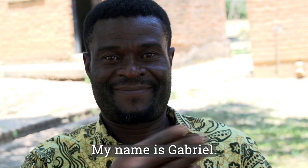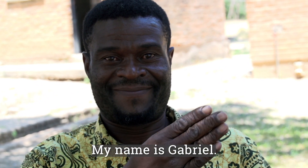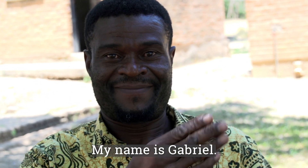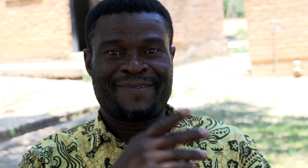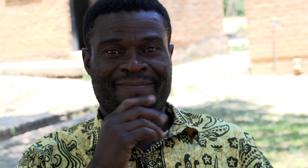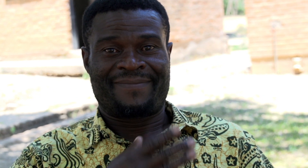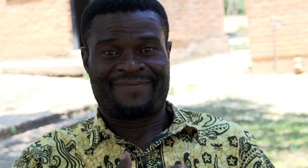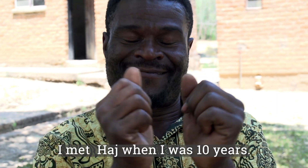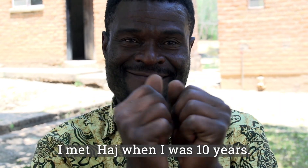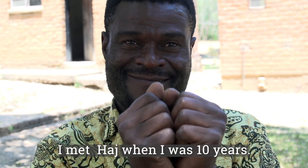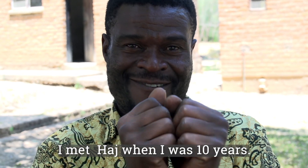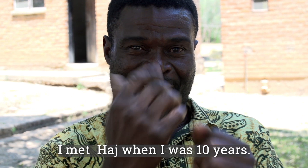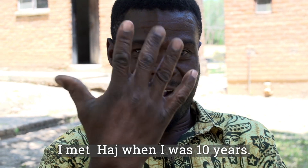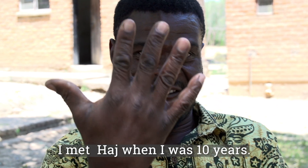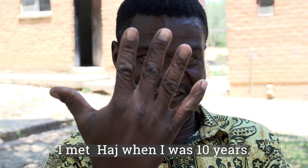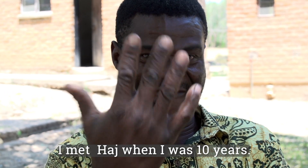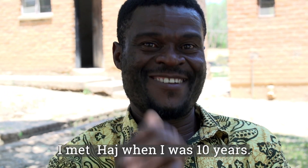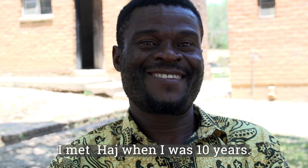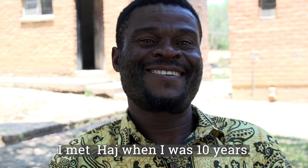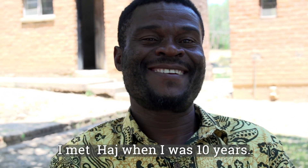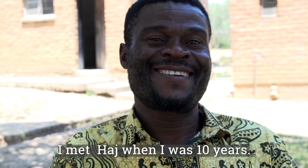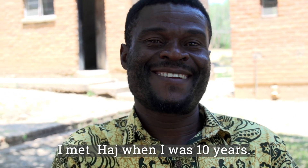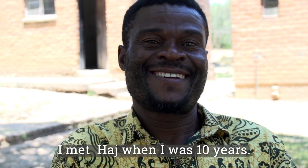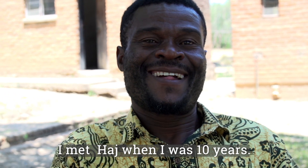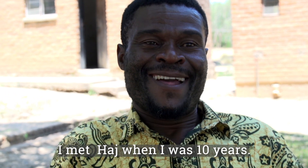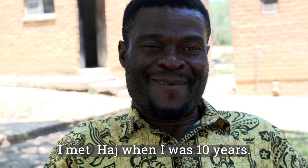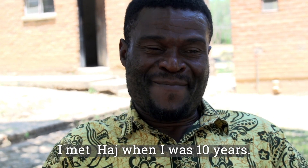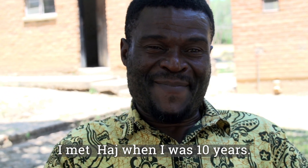Gabriel I meet with Haji when I was 10 years